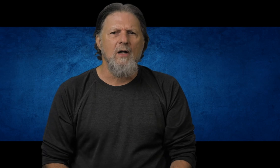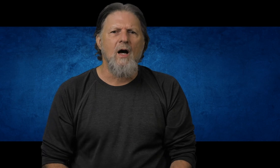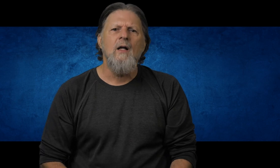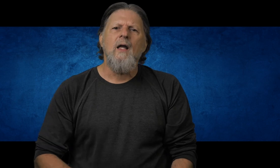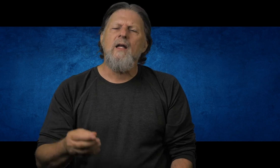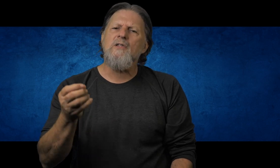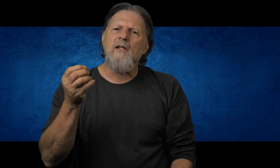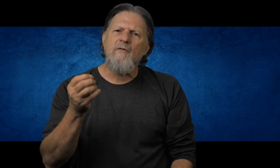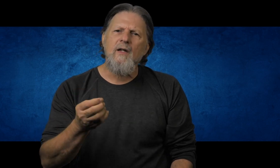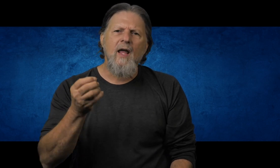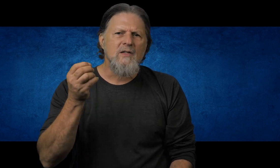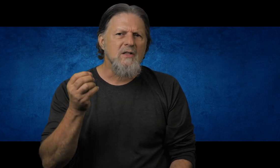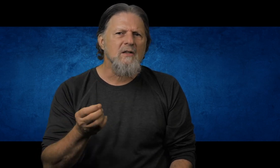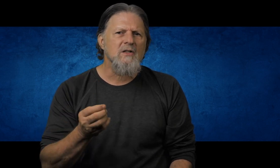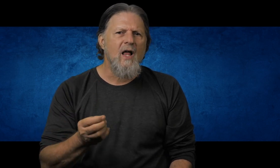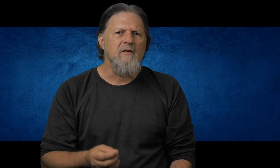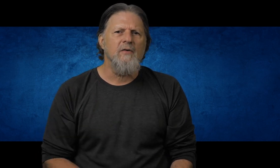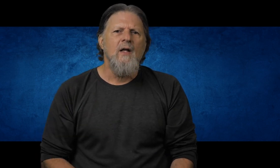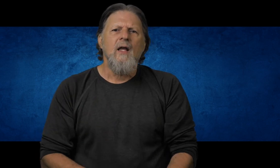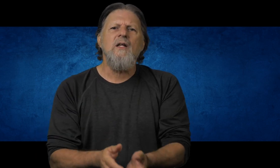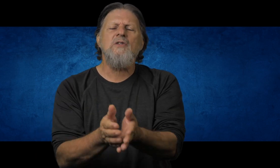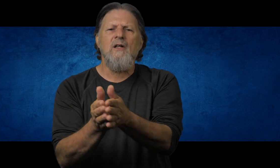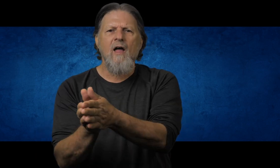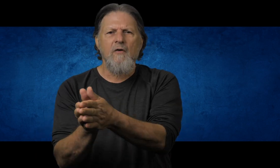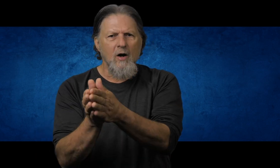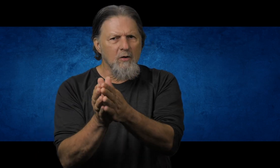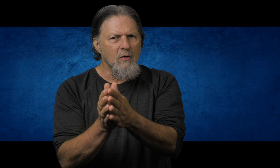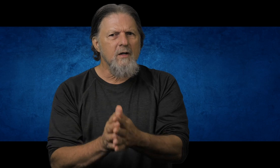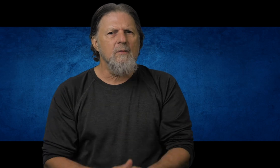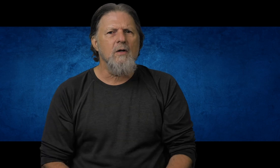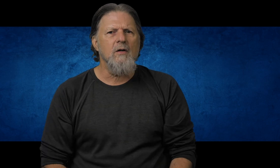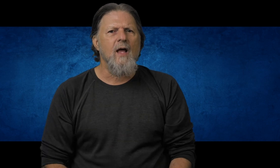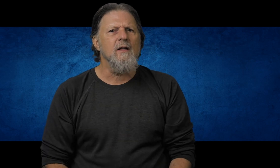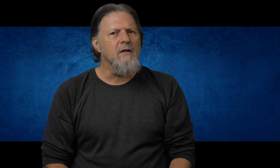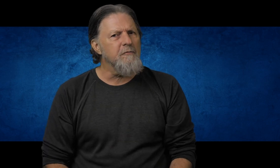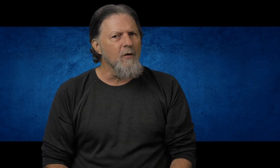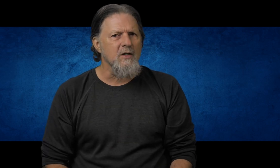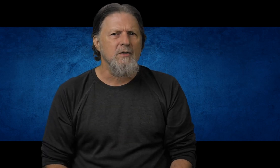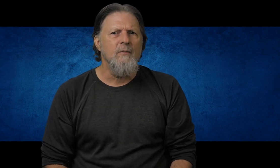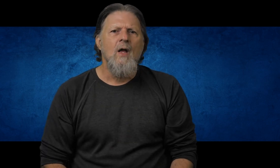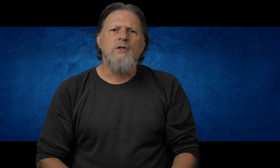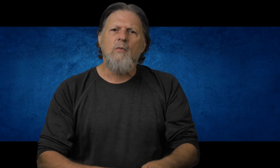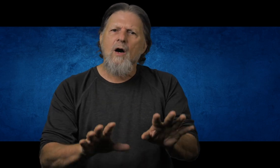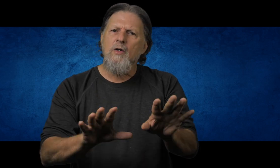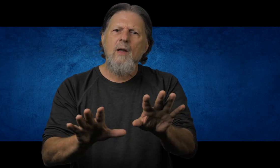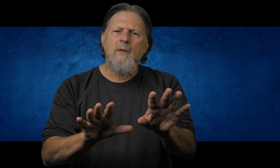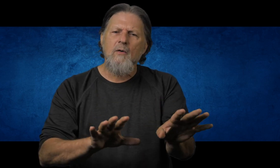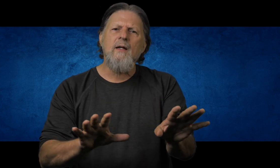law. It is living a sinless life. It is the life our Lord came to earth and lived for us. So while you may be great